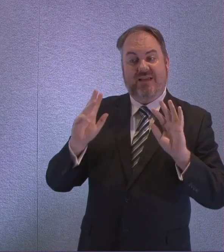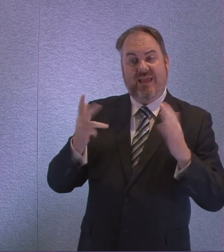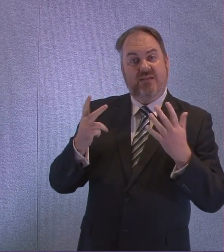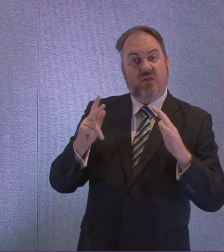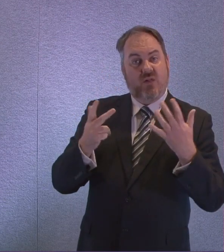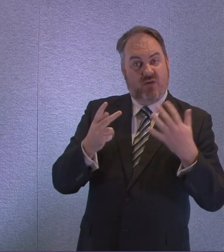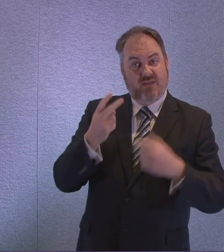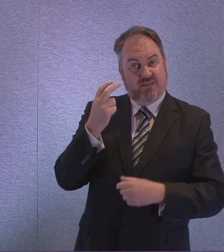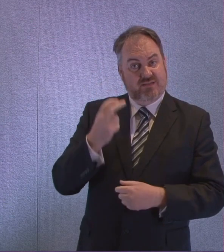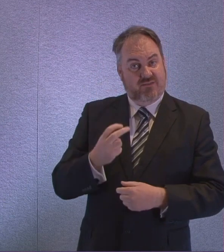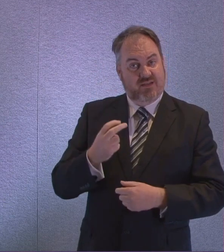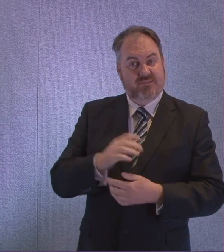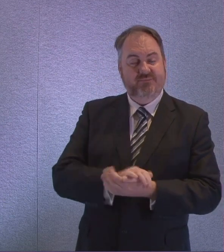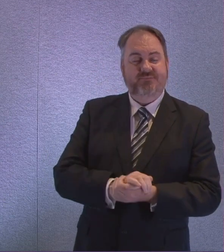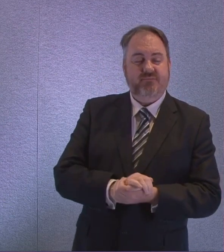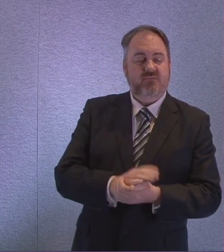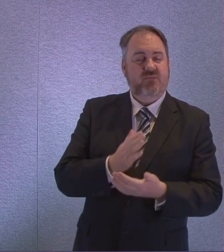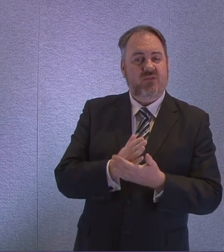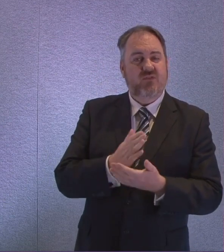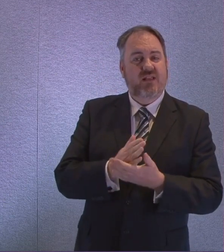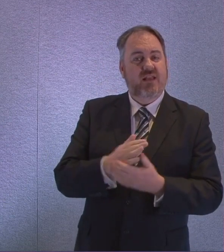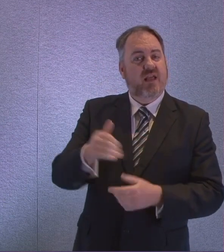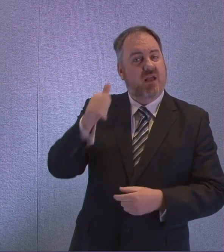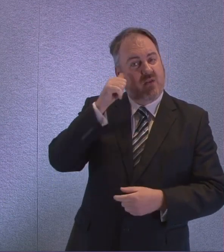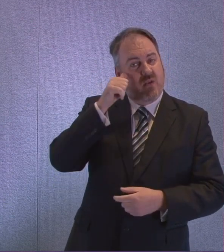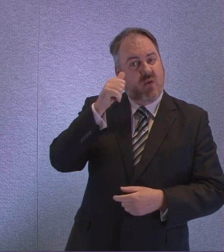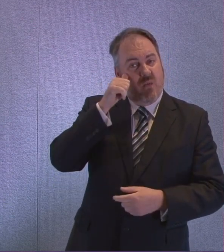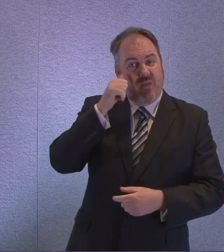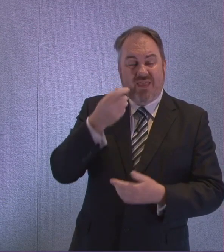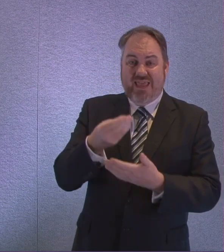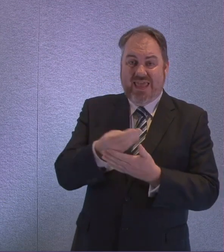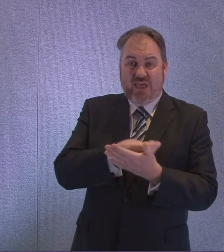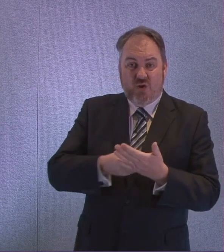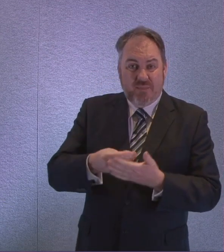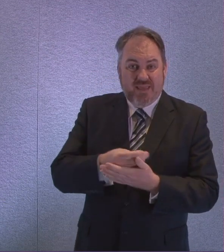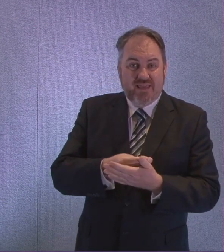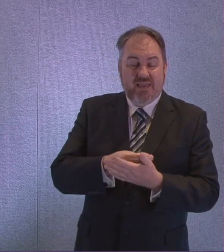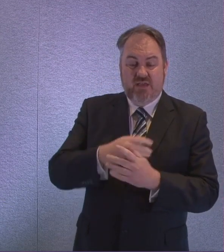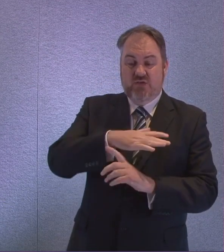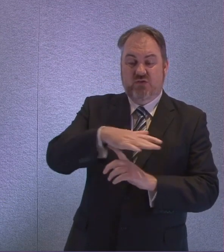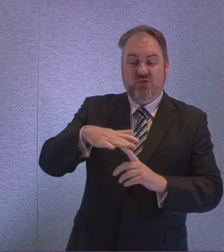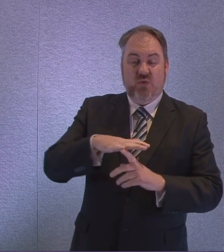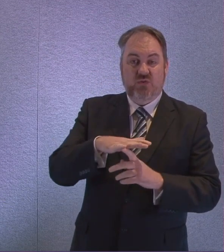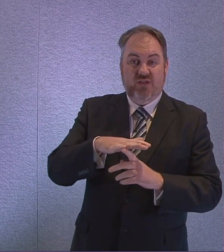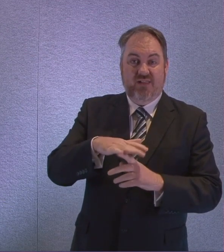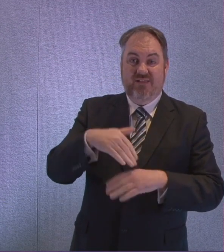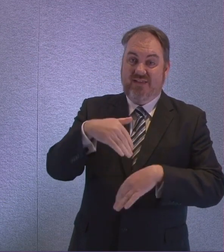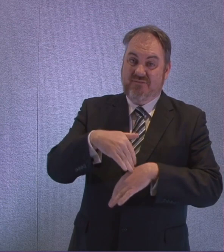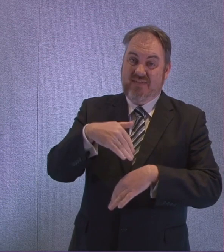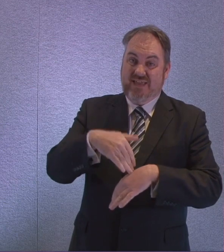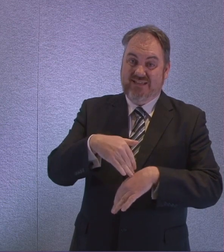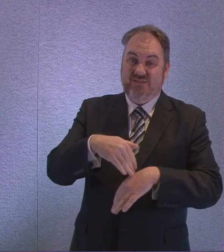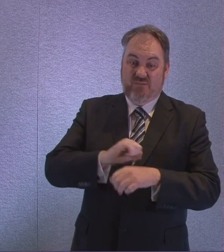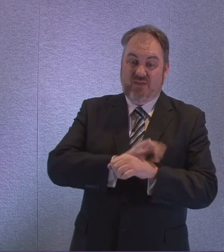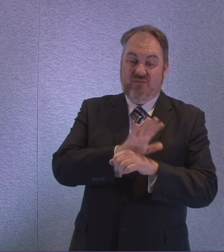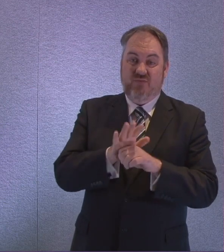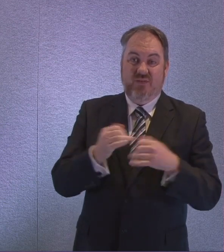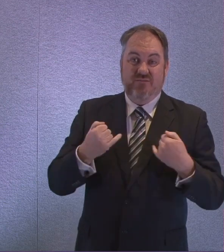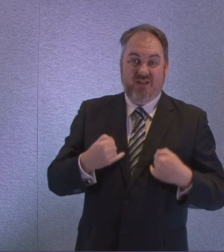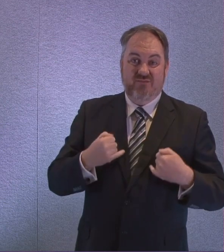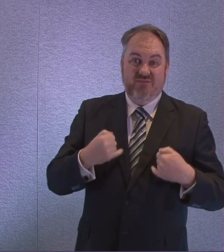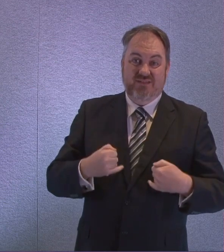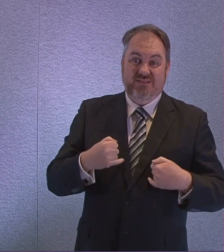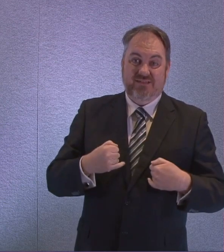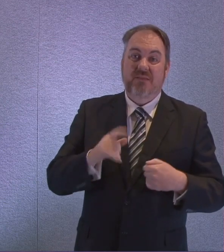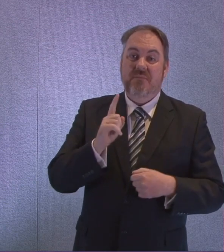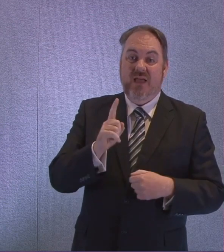matters on health and care services and on the wider economic and social impacts of COVID. But since we are about to enter the Easter weekend,